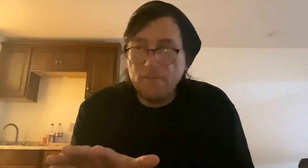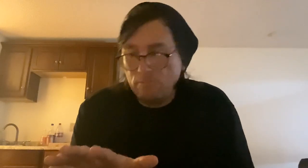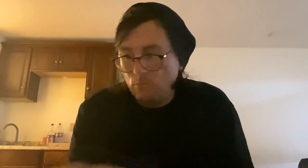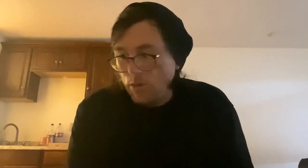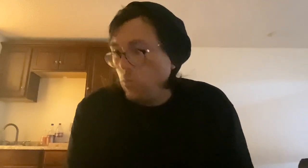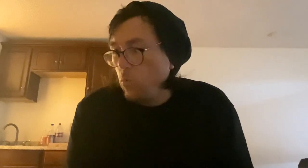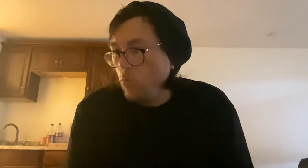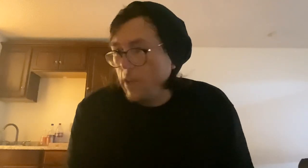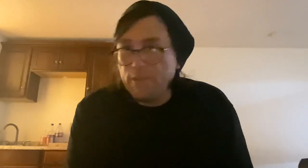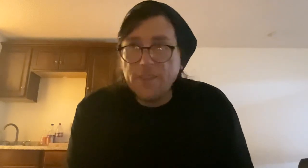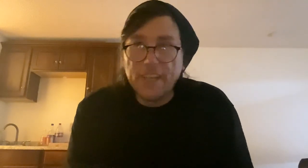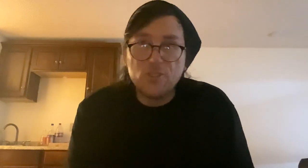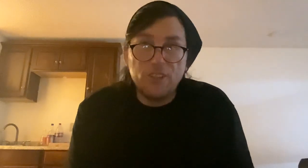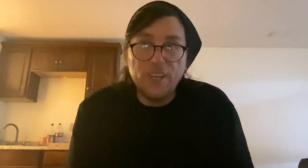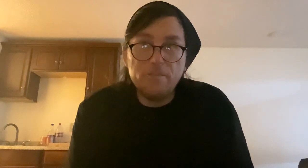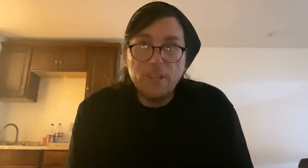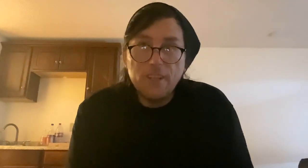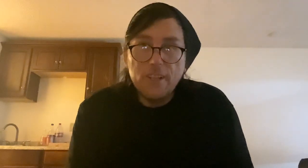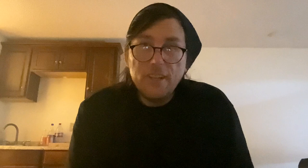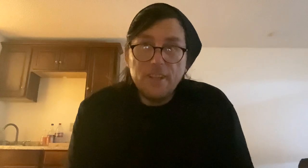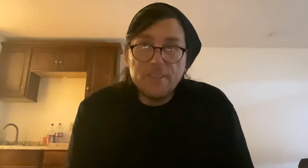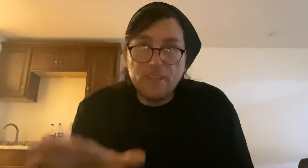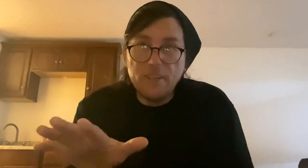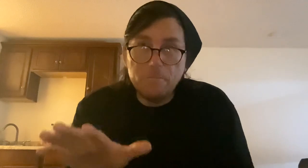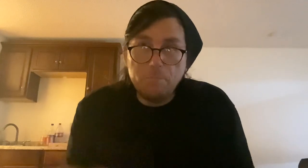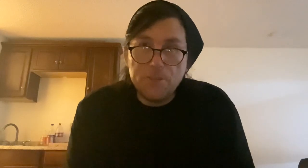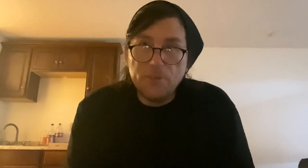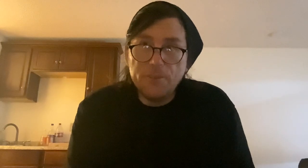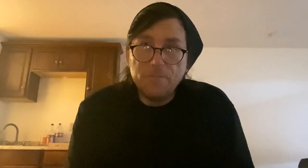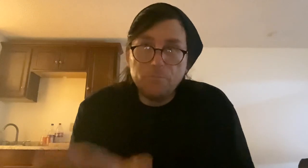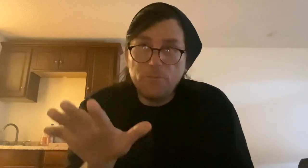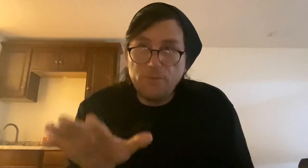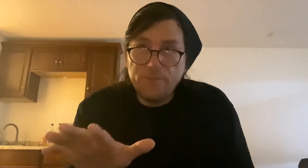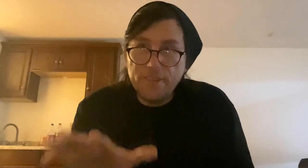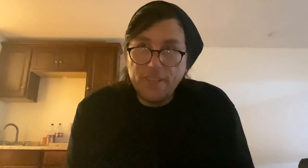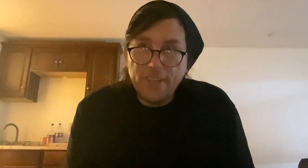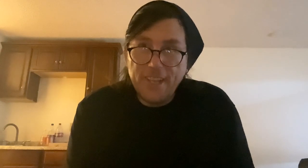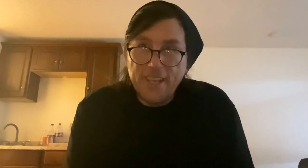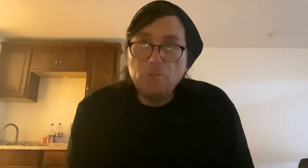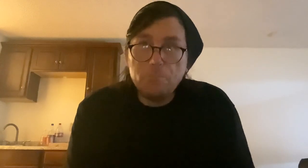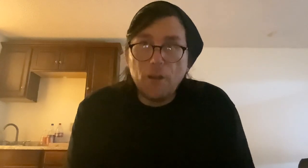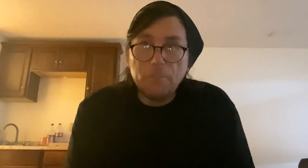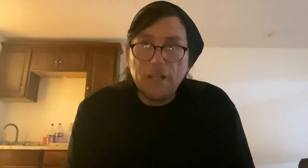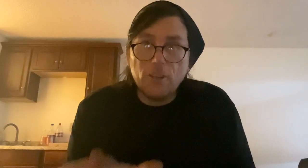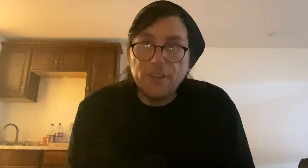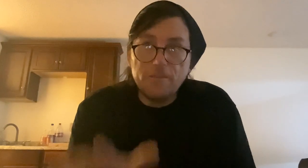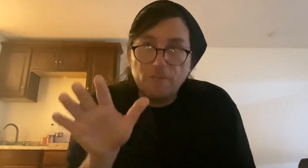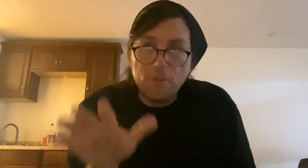would, if you think it's good enough to be sold, it will probably be good enough for